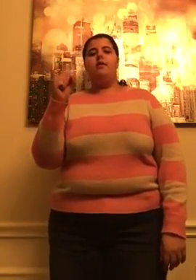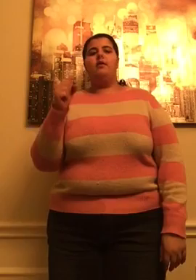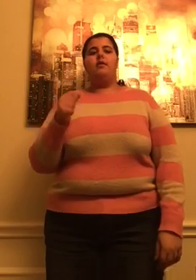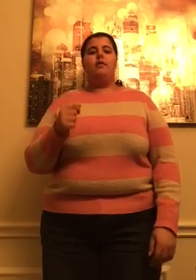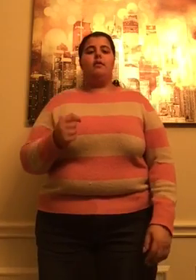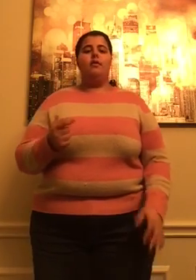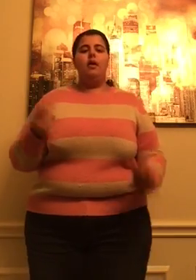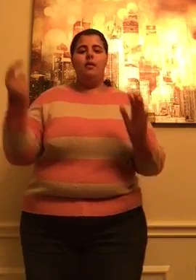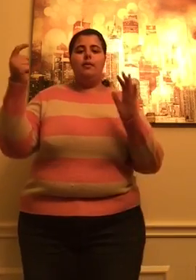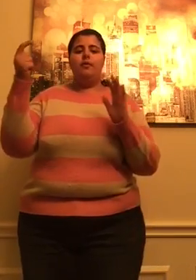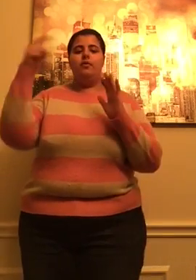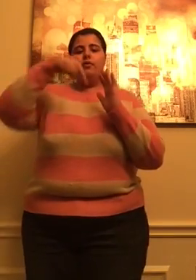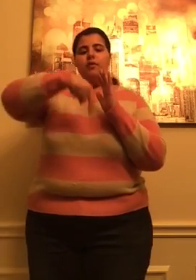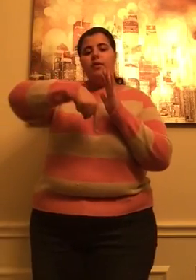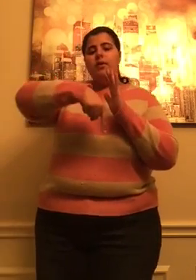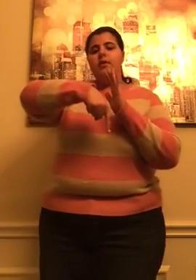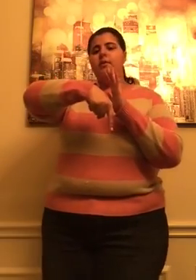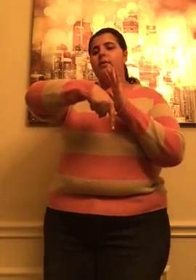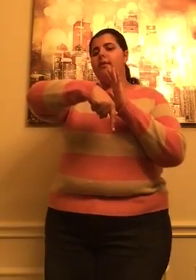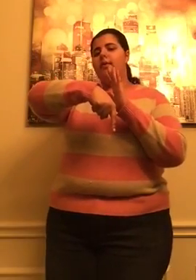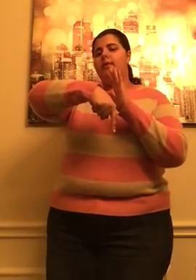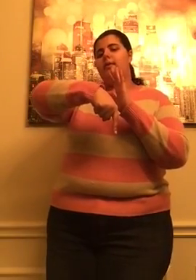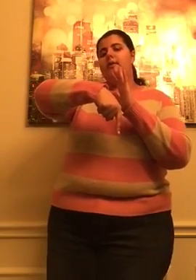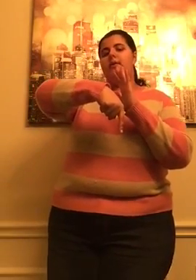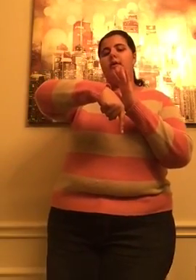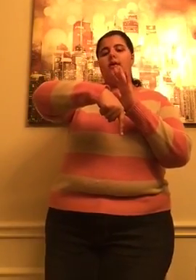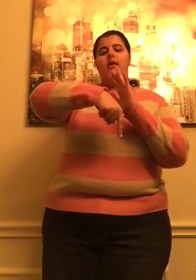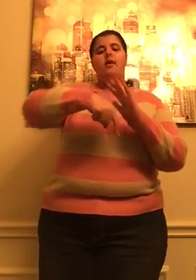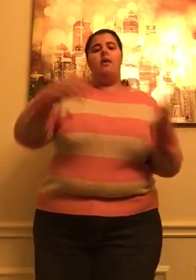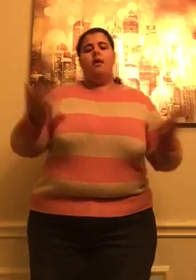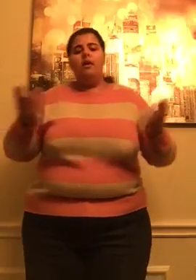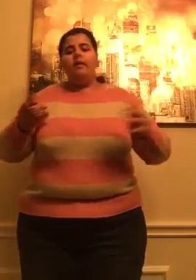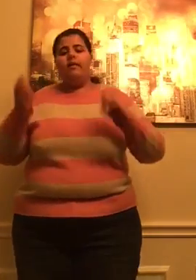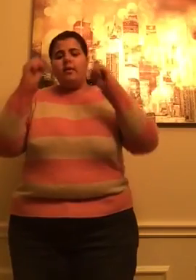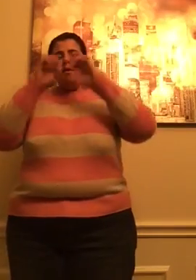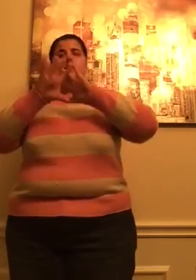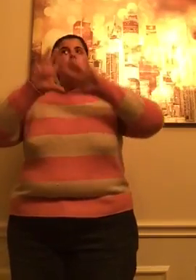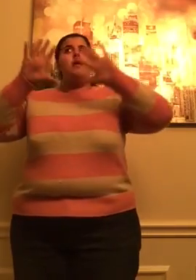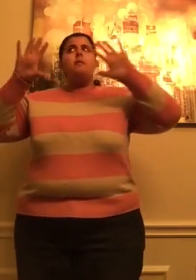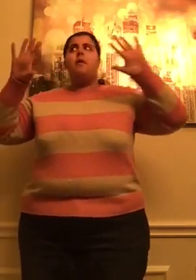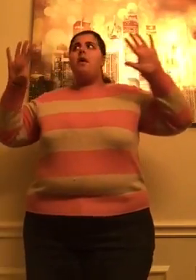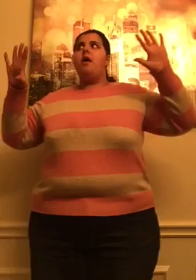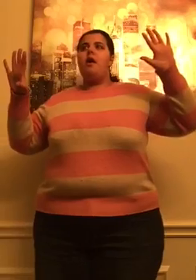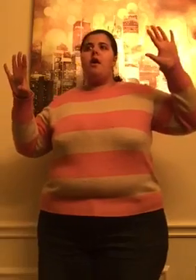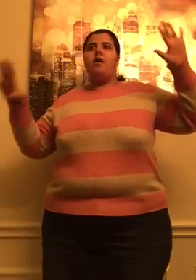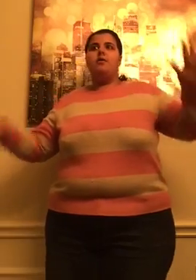I'm too deep I've lost my mind